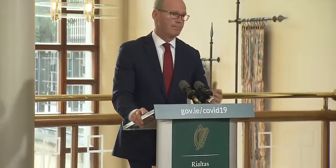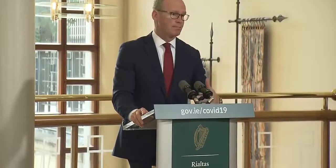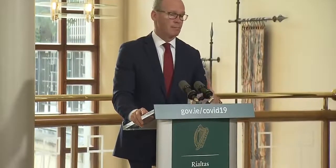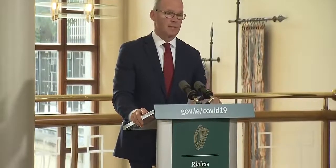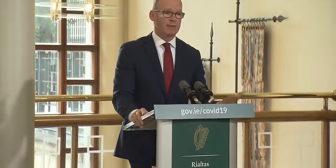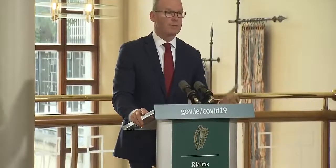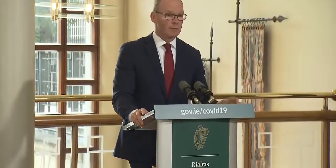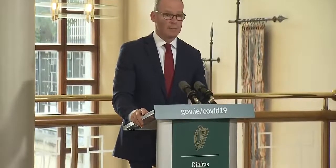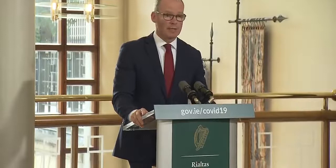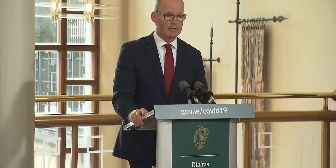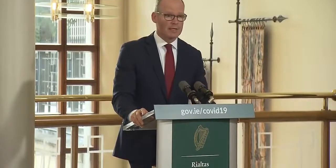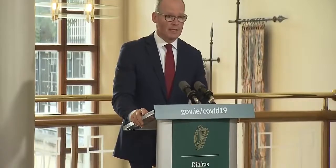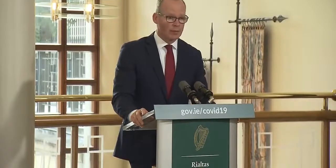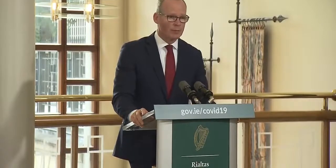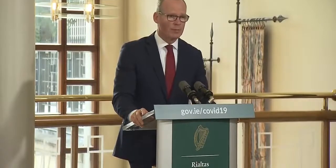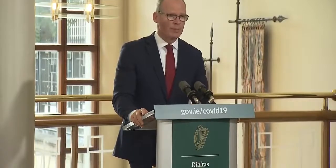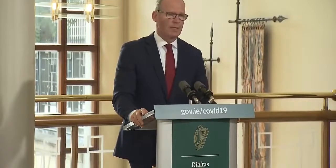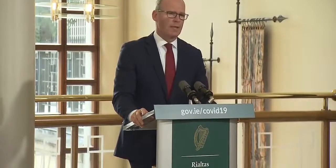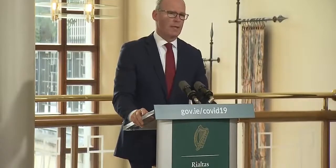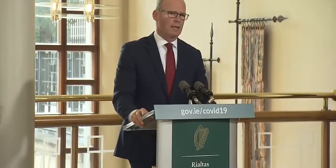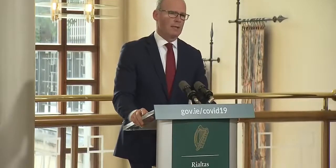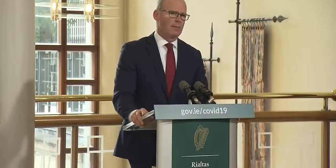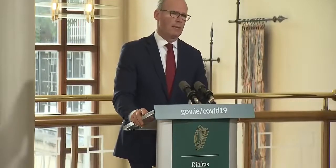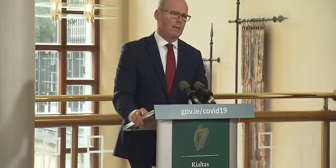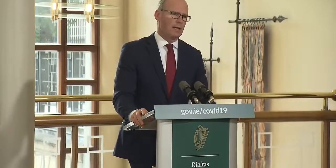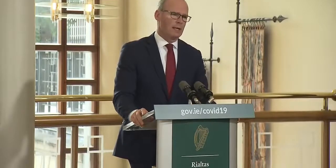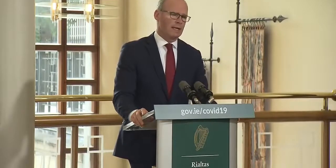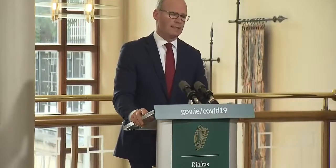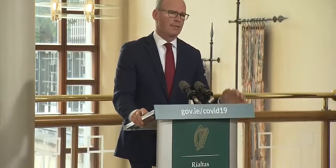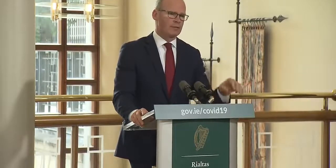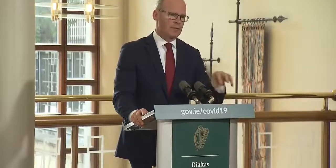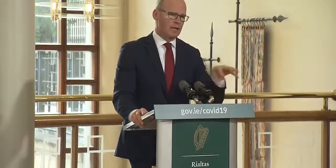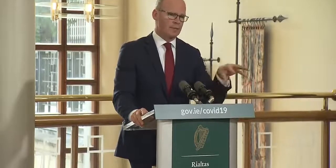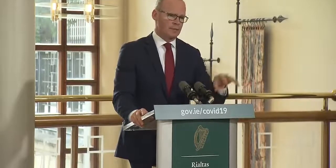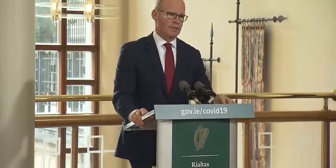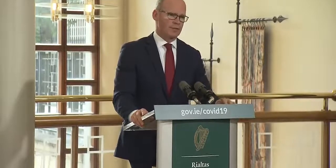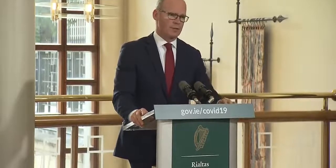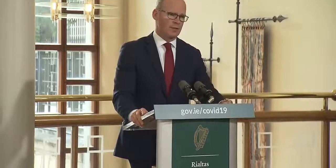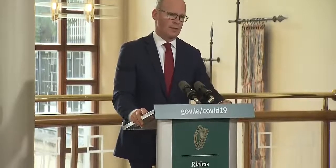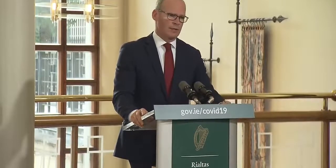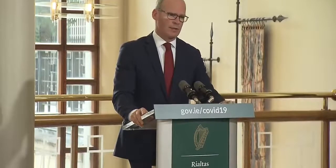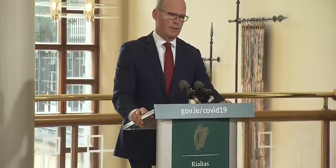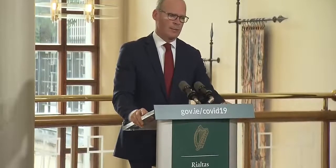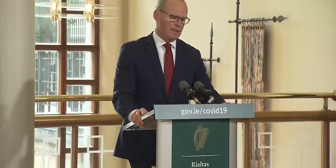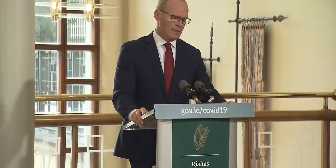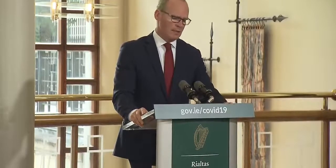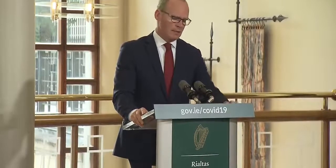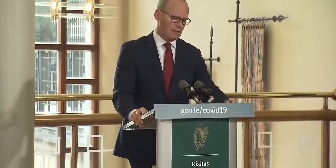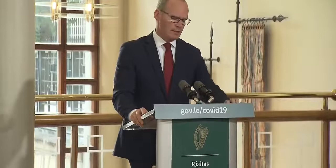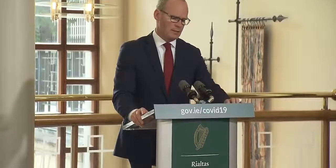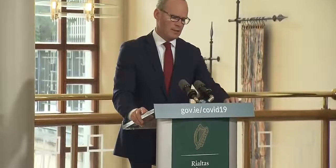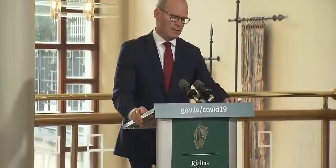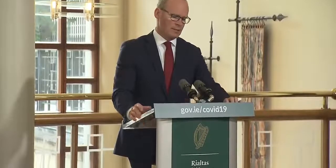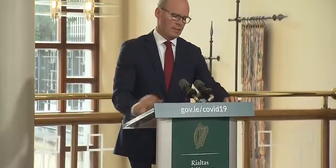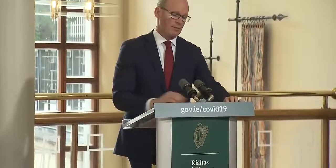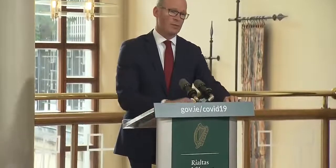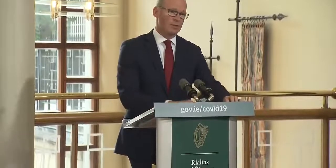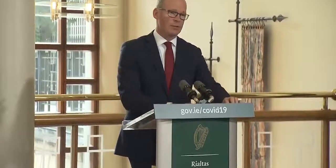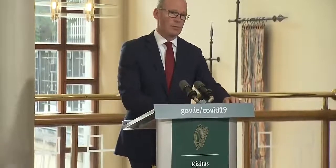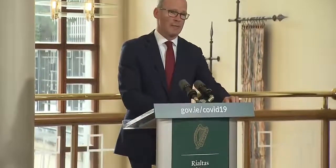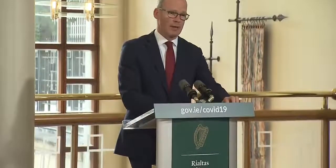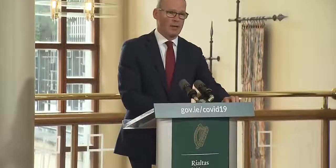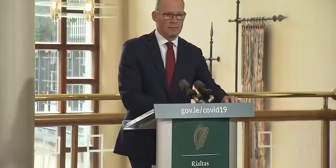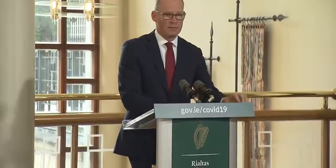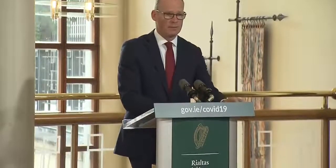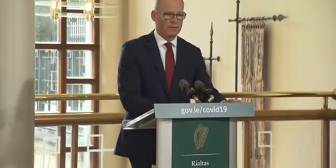helped thousands of people actually to get home um at different times during the the pandemic and that that